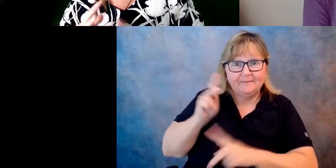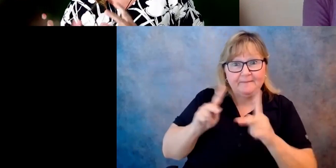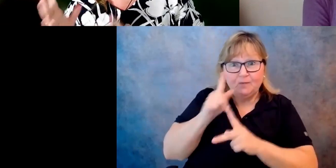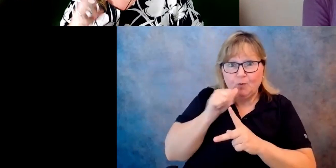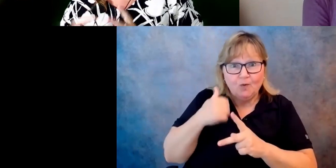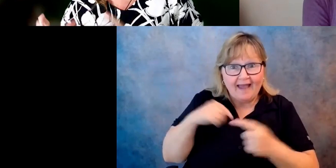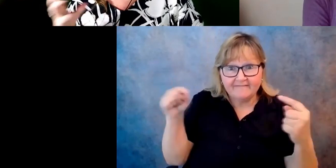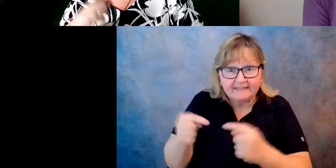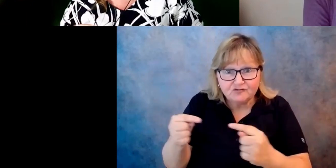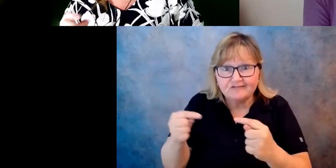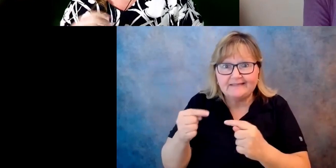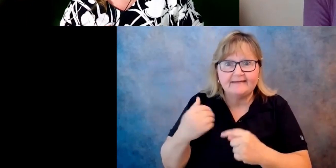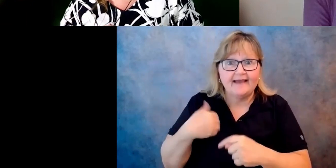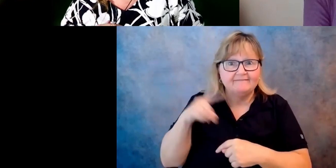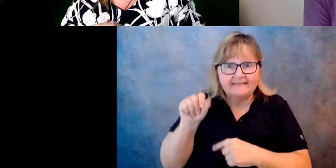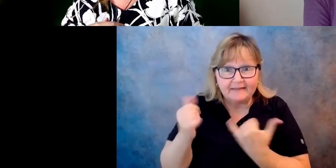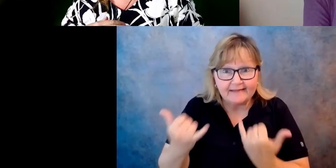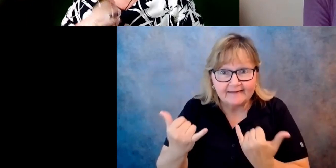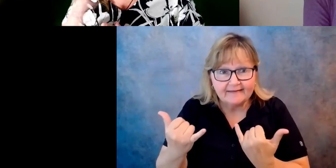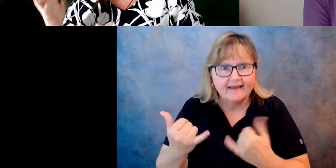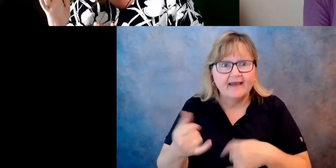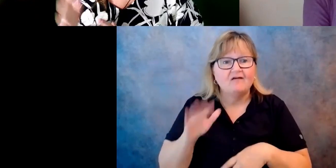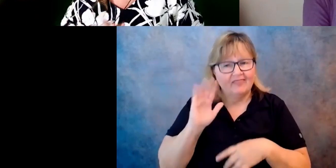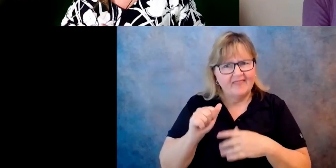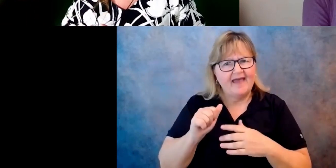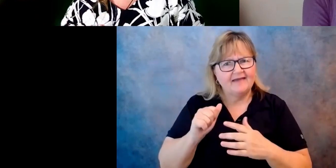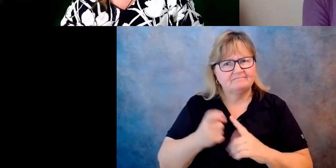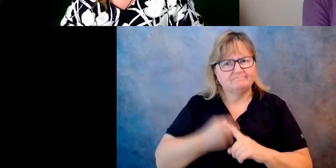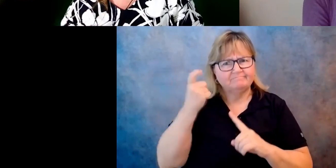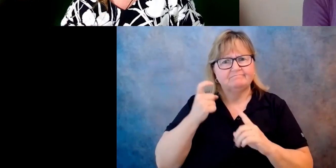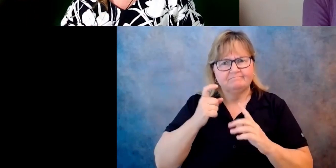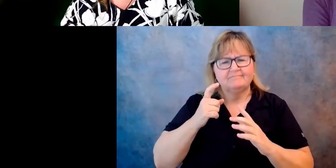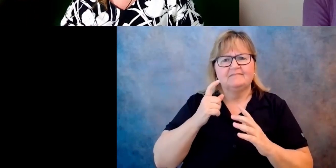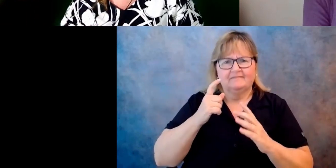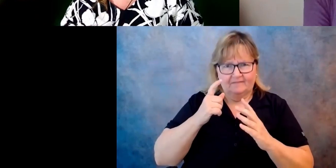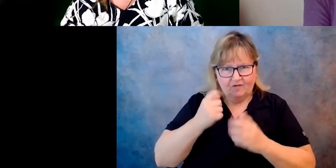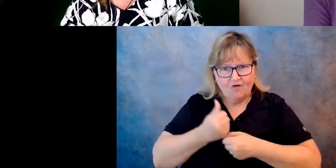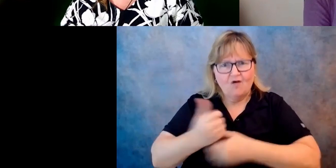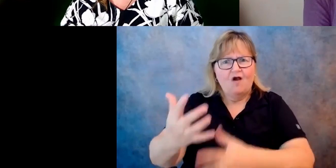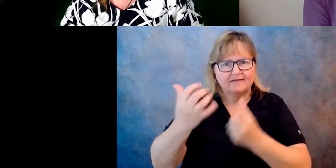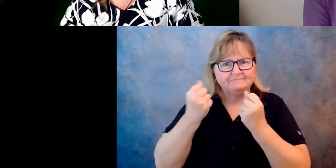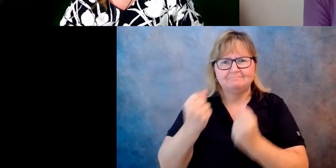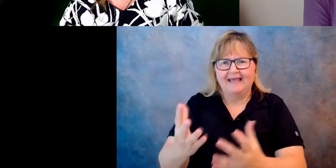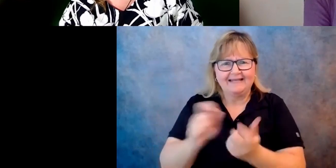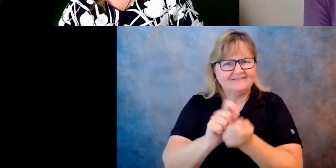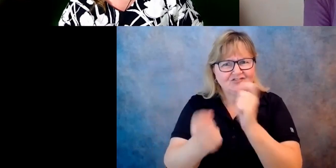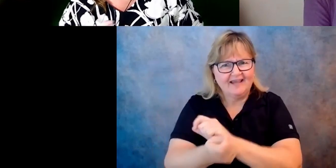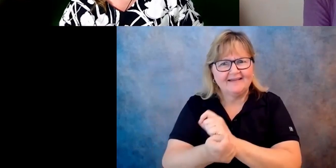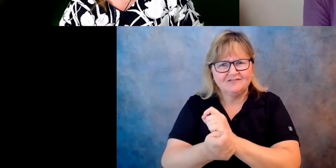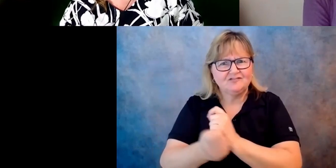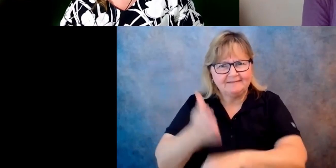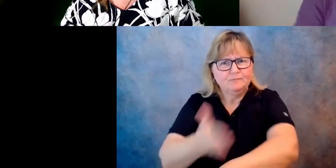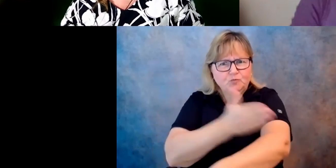that kind of triggered a lot of programs and services that, that led to great, um, changes in U.S. legislation.